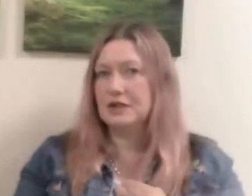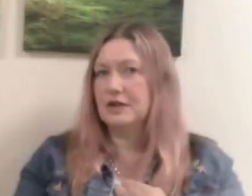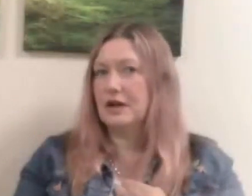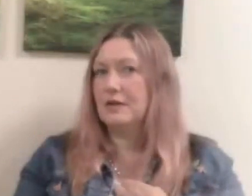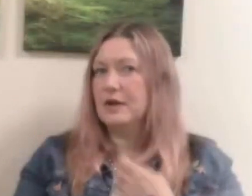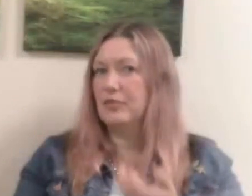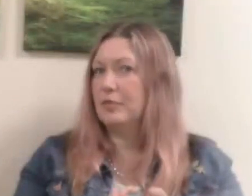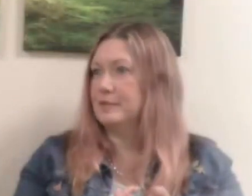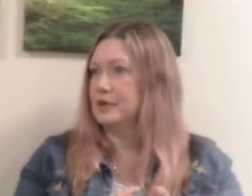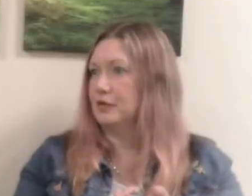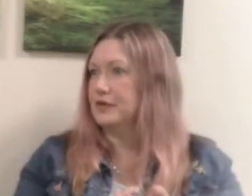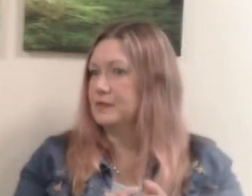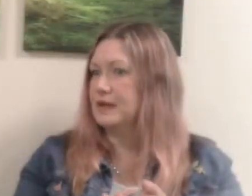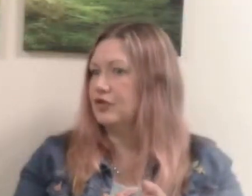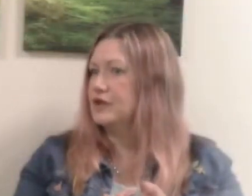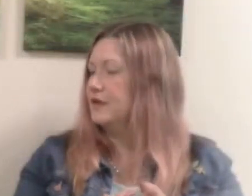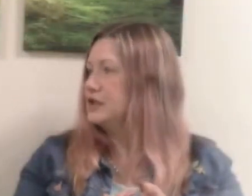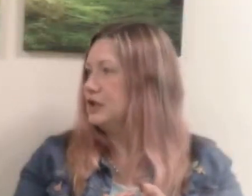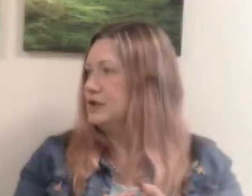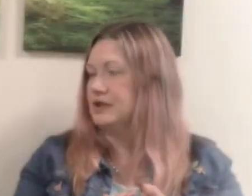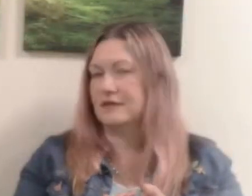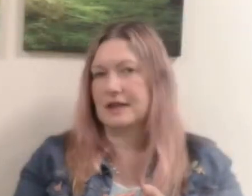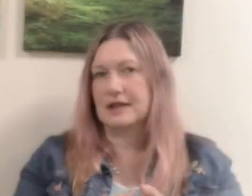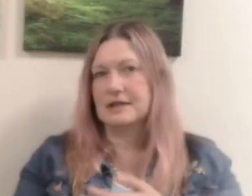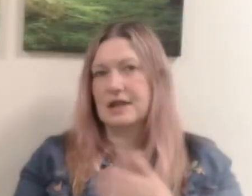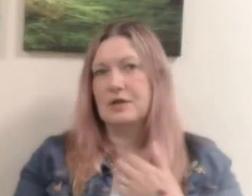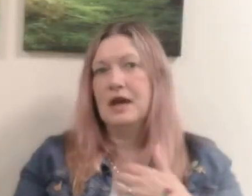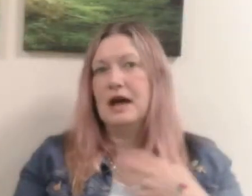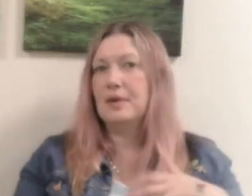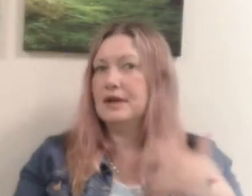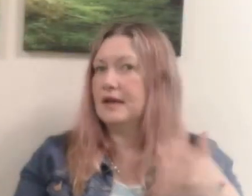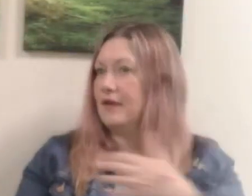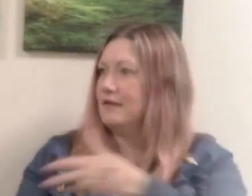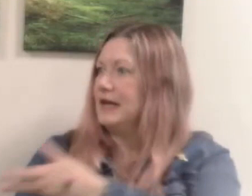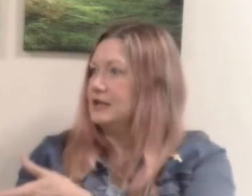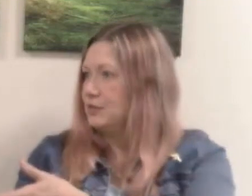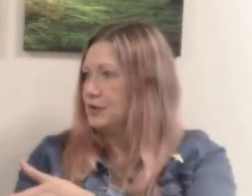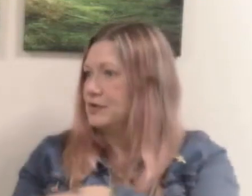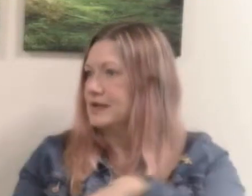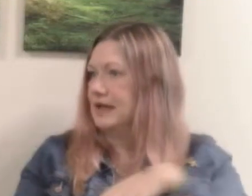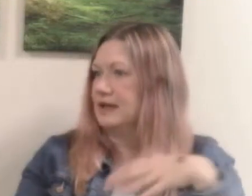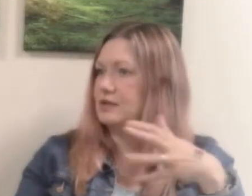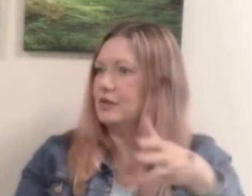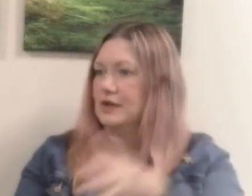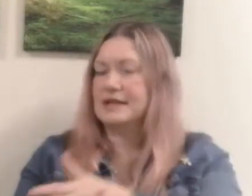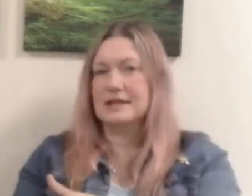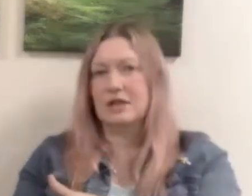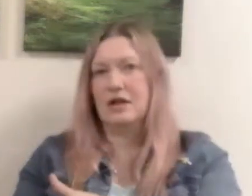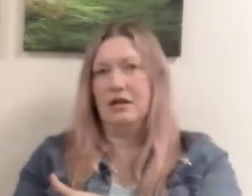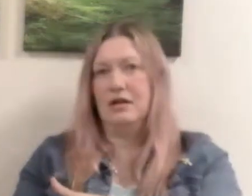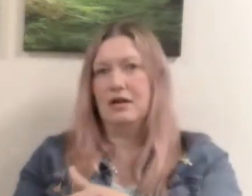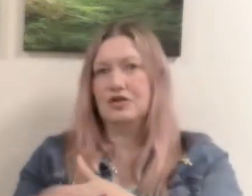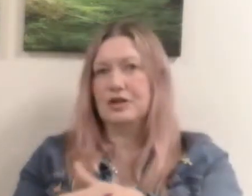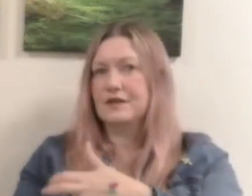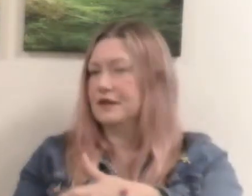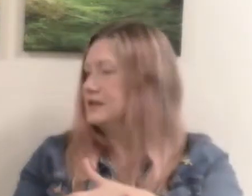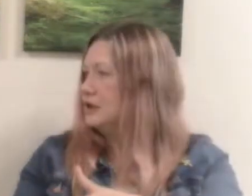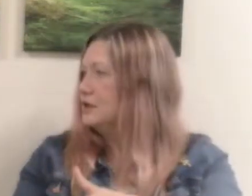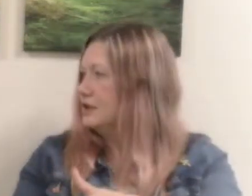and we problem solvers we try to find solutions for things so and by that very nature of what you're saying is all of those things in your car are trying to find solutions